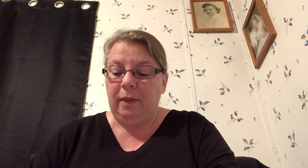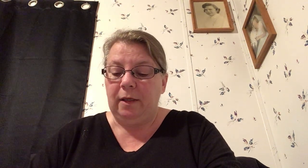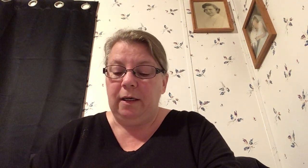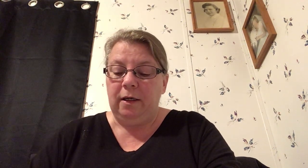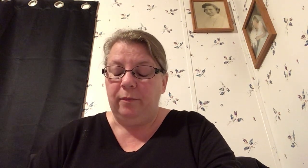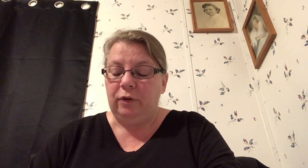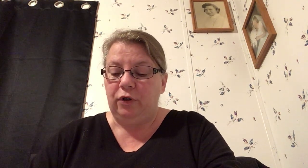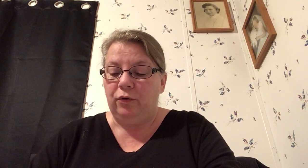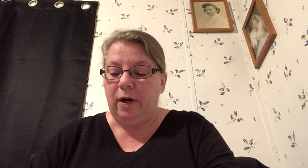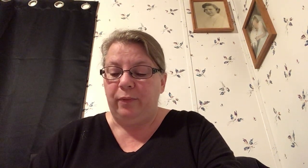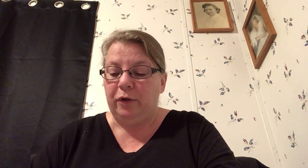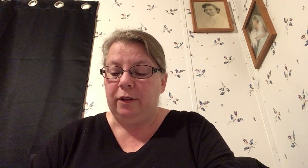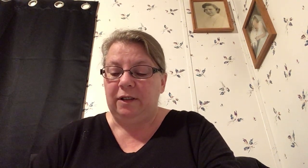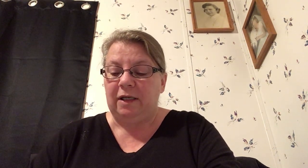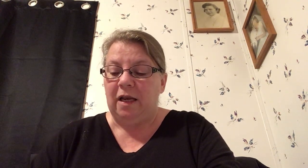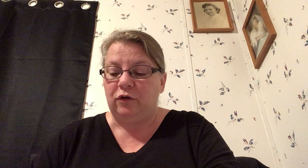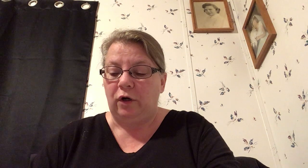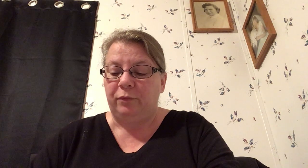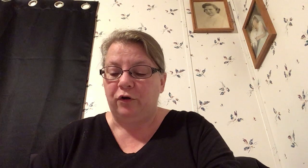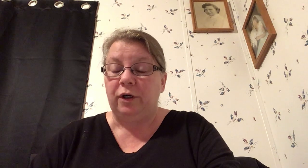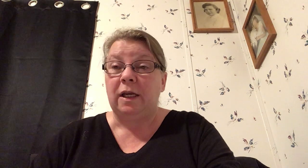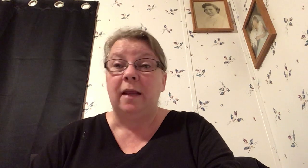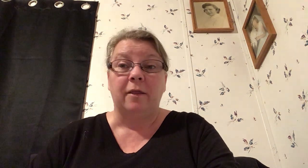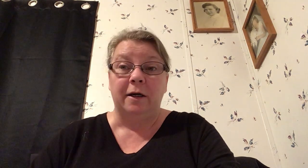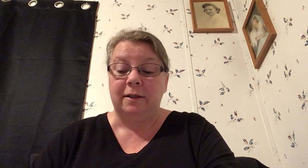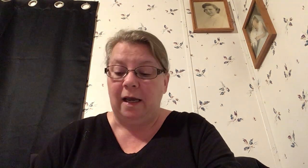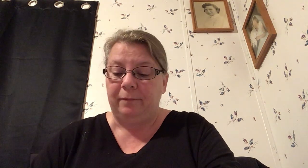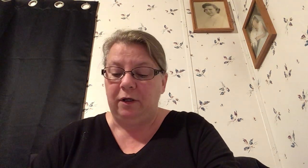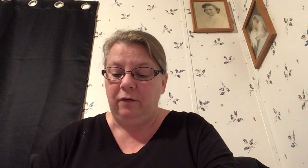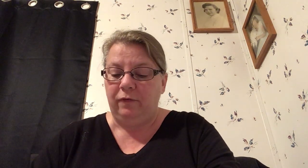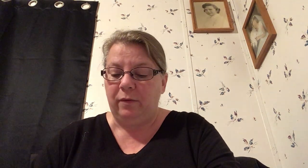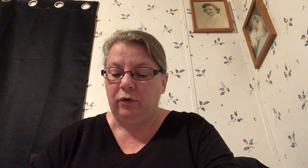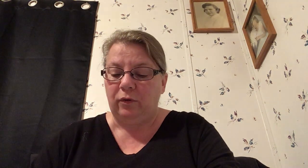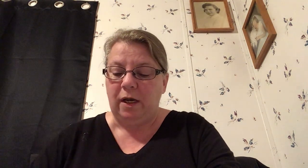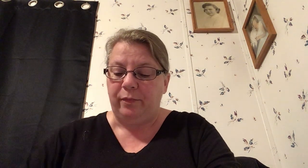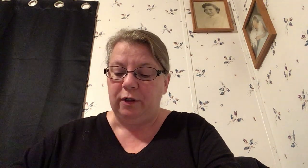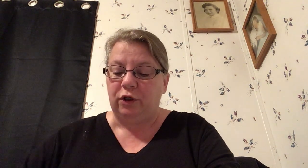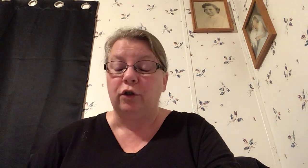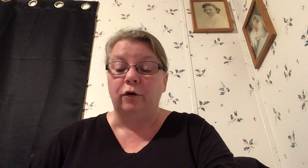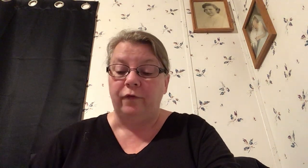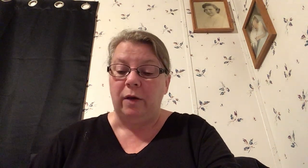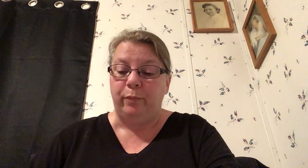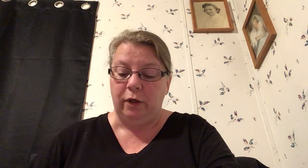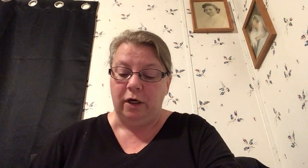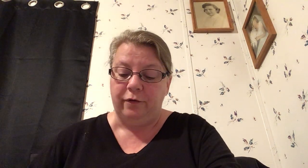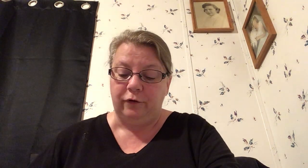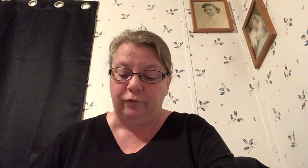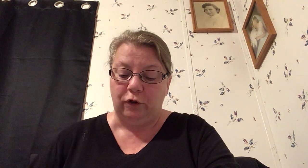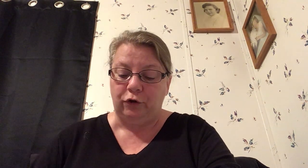number two I put state scripture and take thoughts captive and number three I put serve and put others first